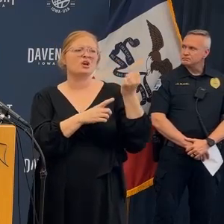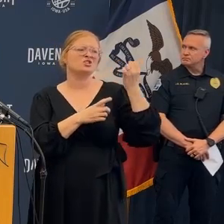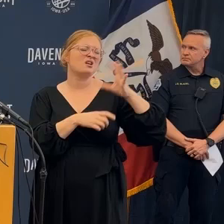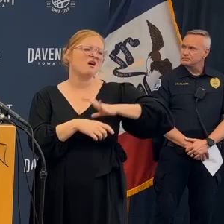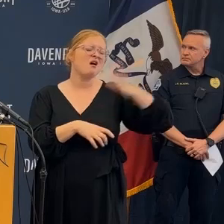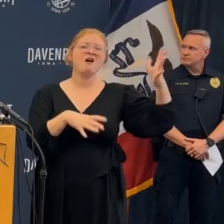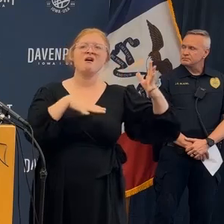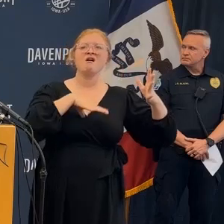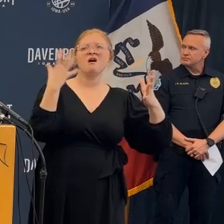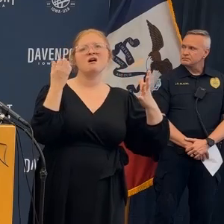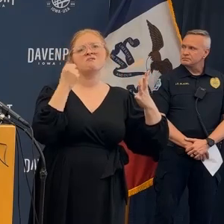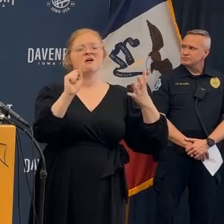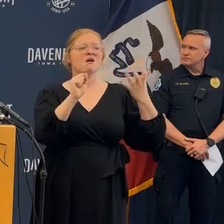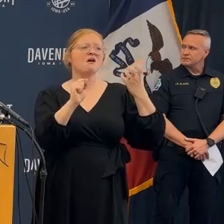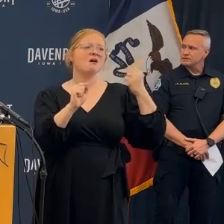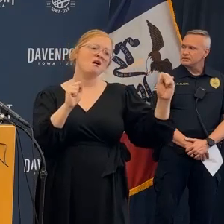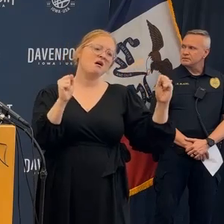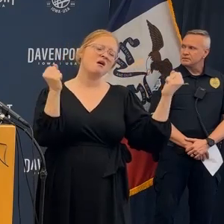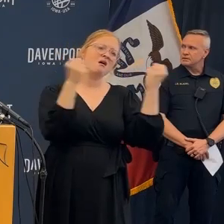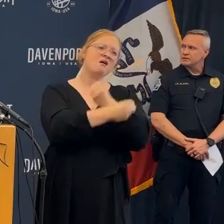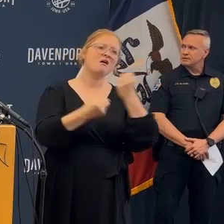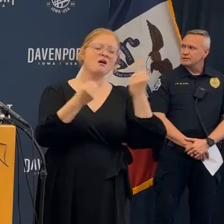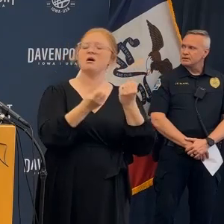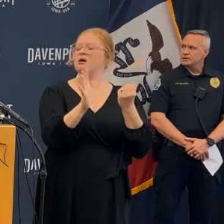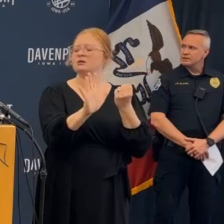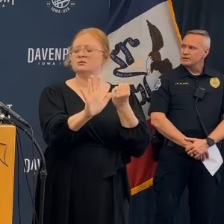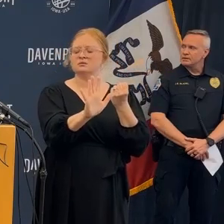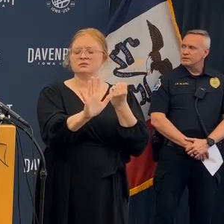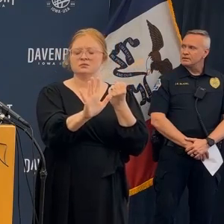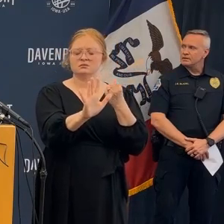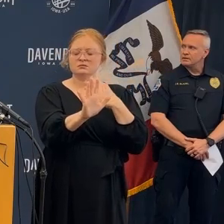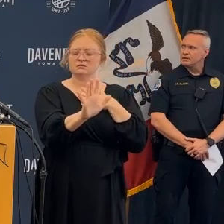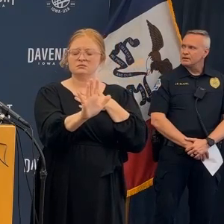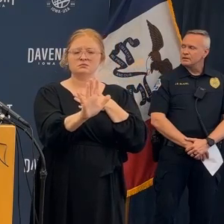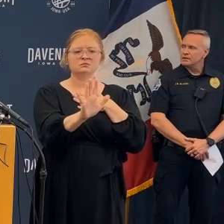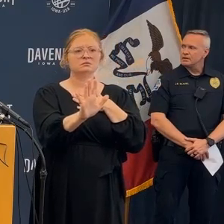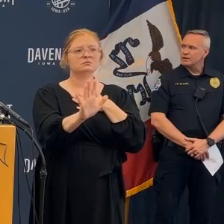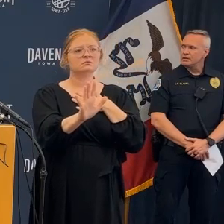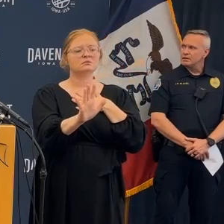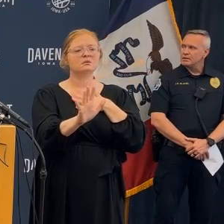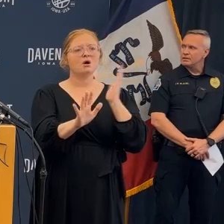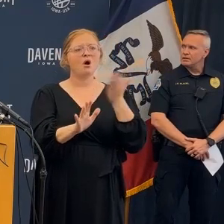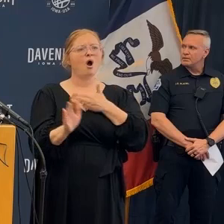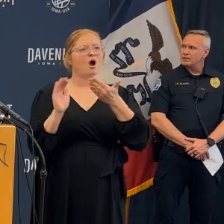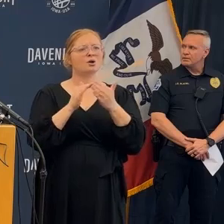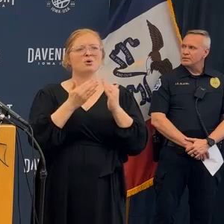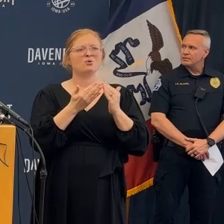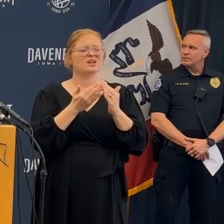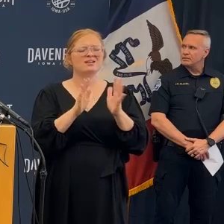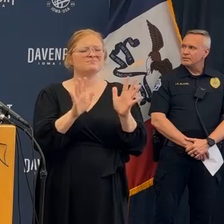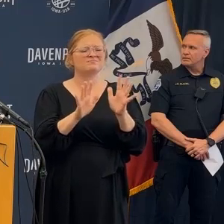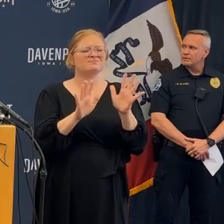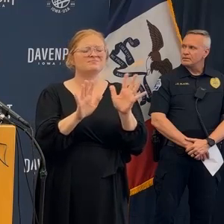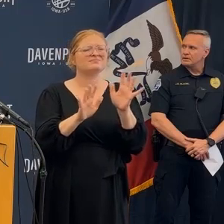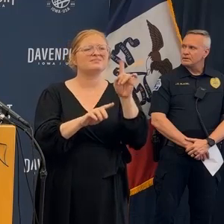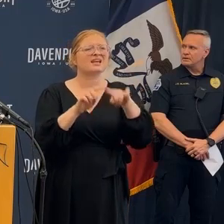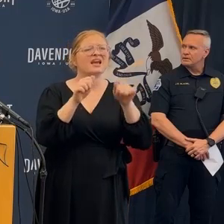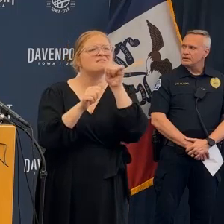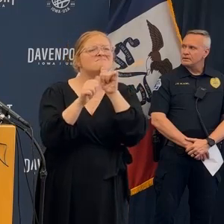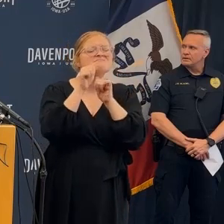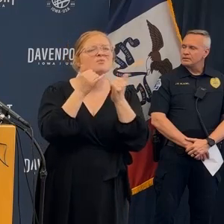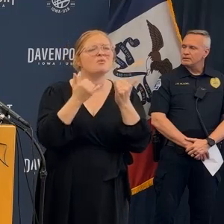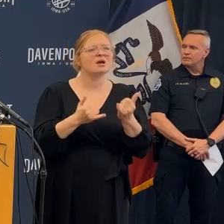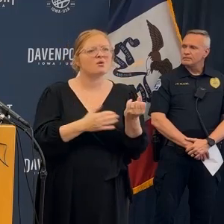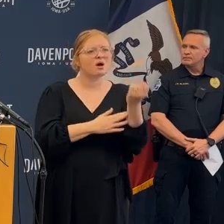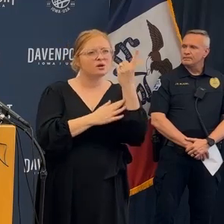not, absolutely do not want this to escalate into something that gets more intense and more violent. It is the